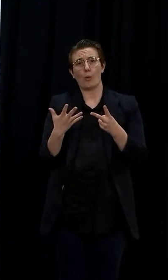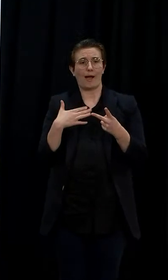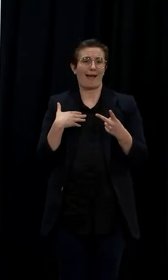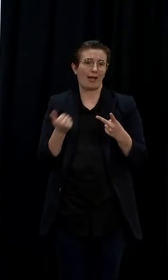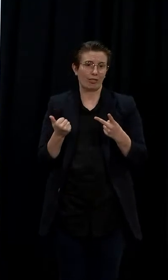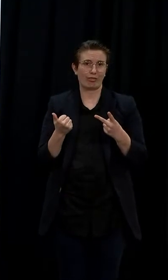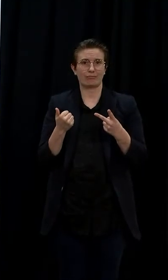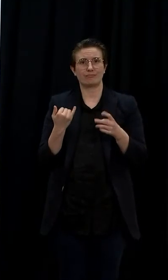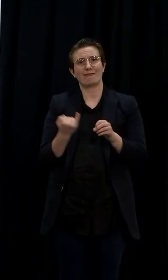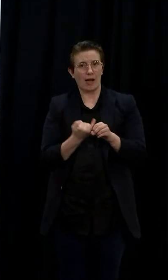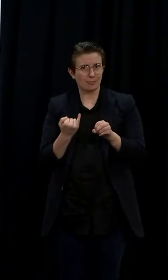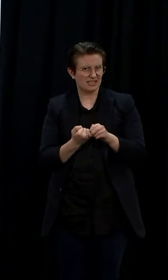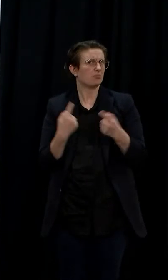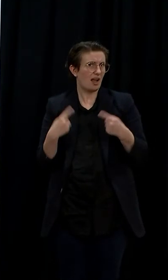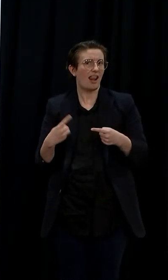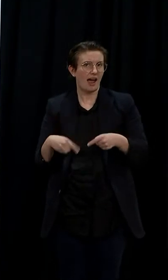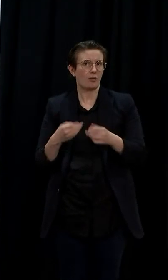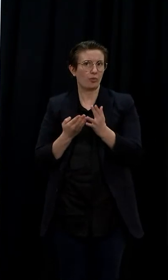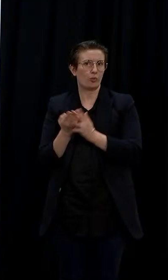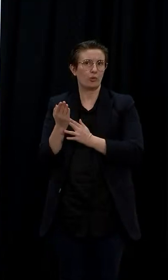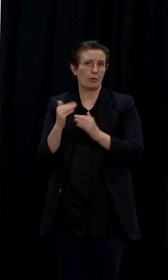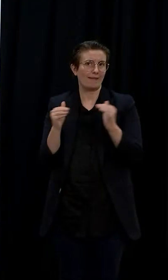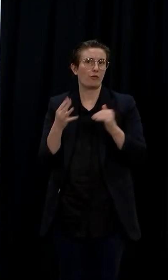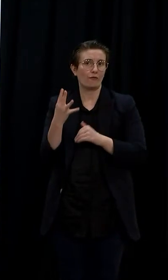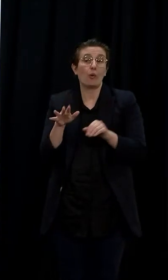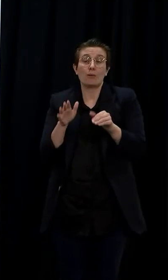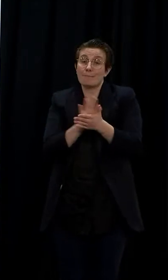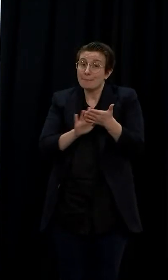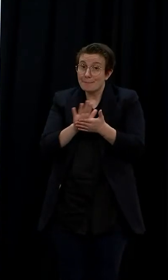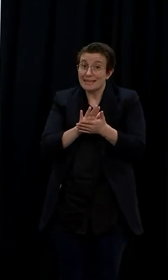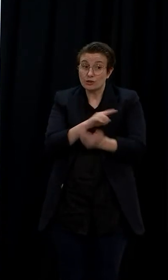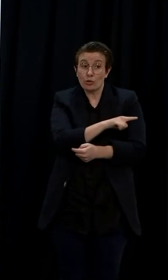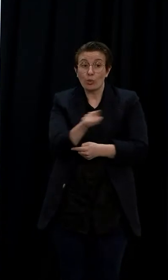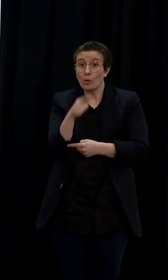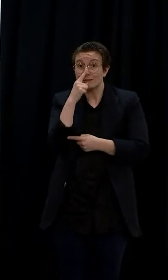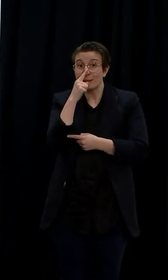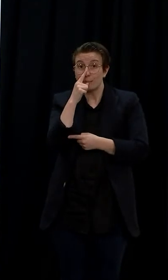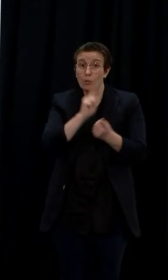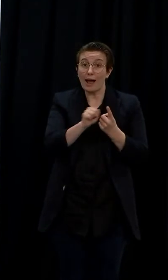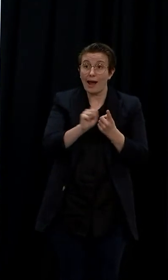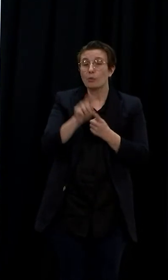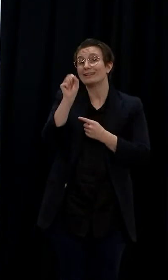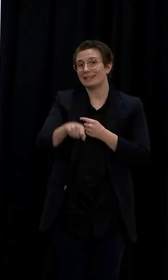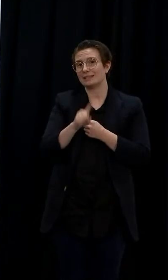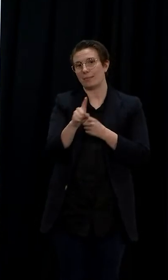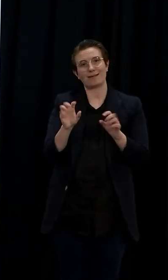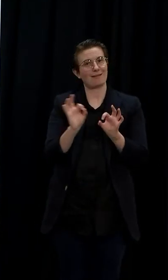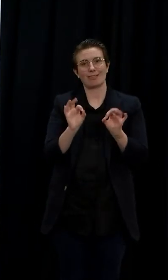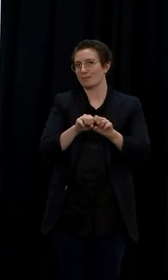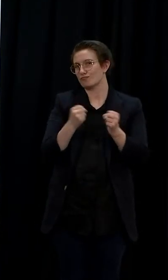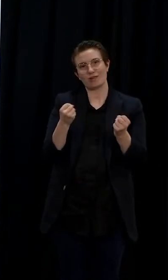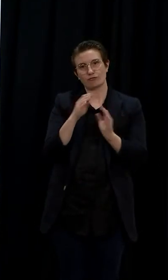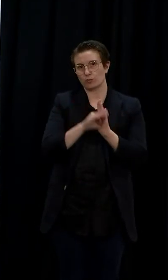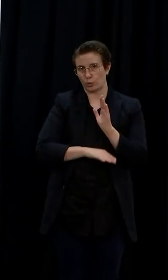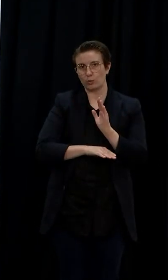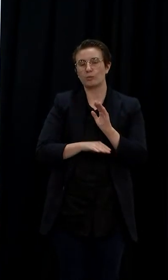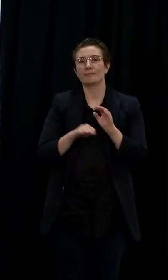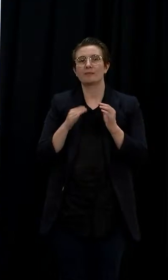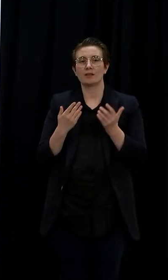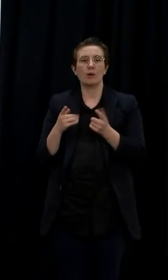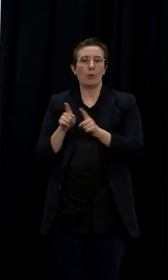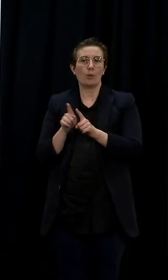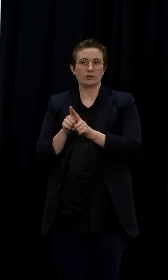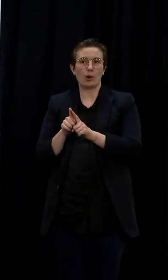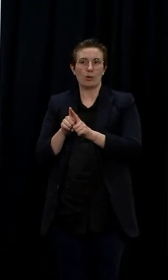people who were essential workers. then in and around that it was still things like supermarkets, pharmacies and health